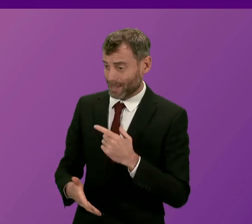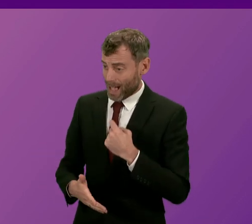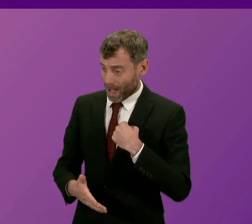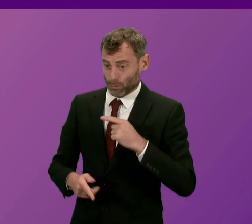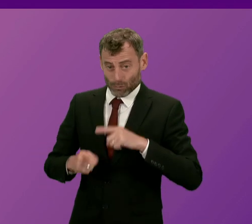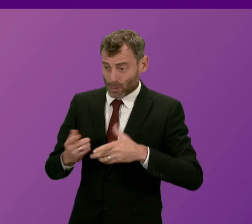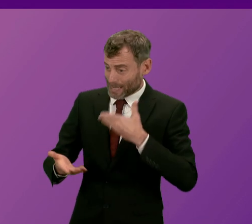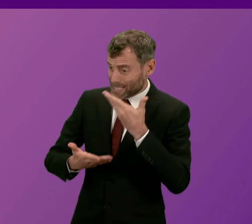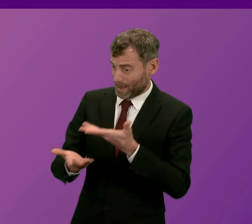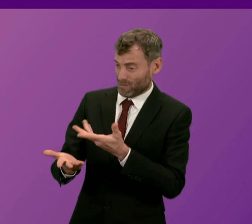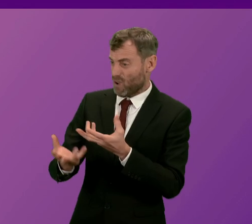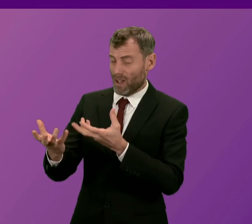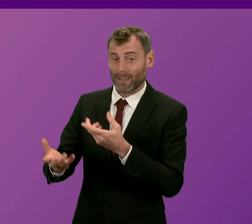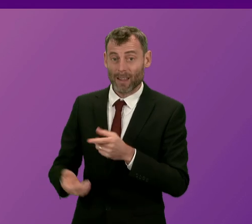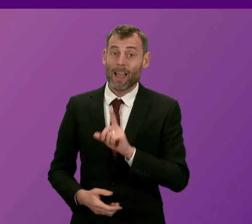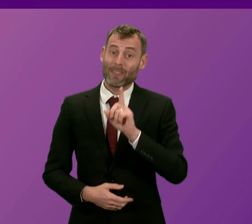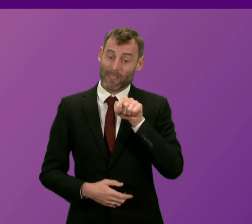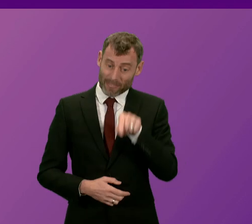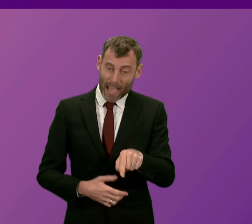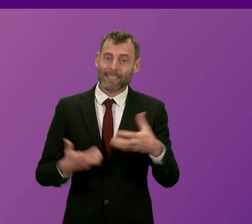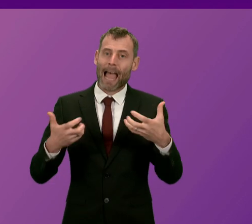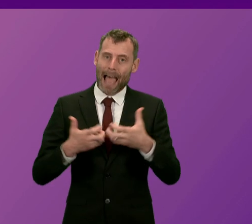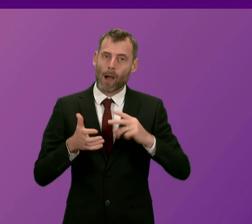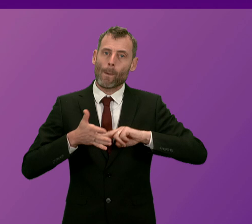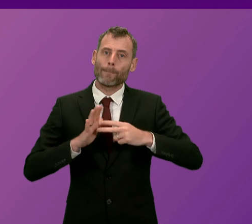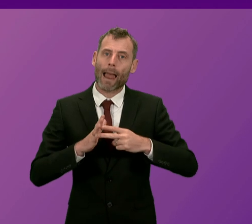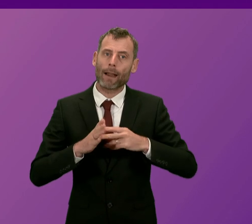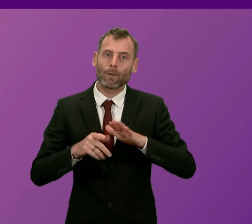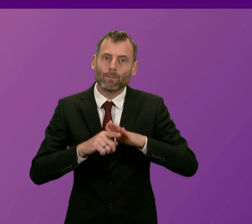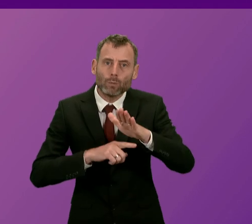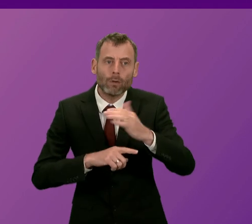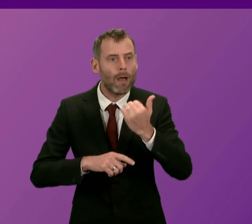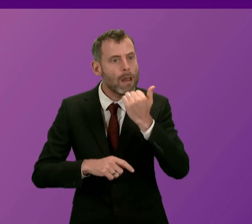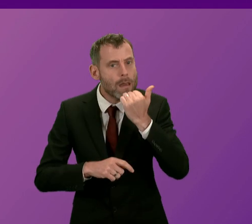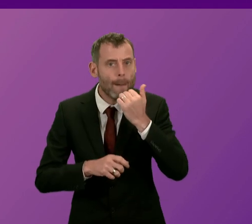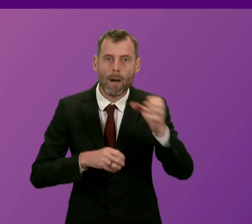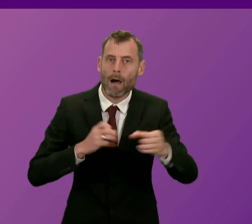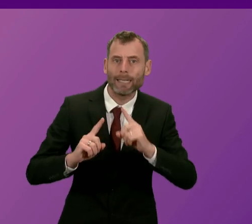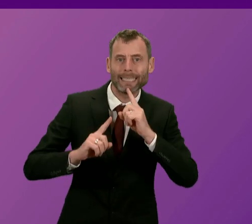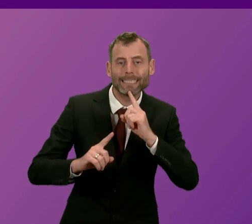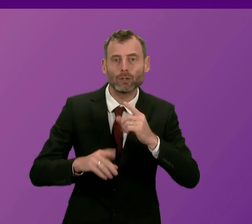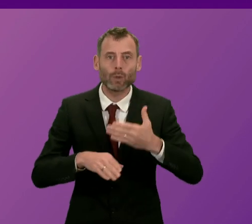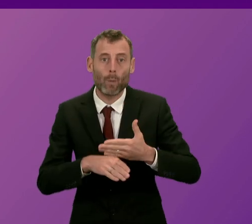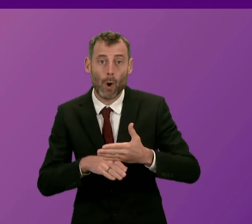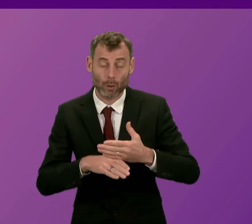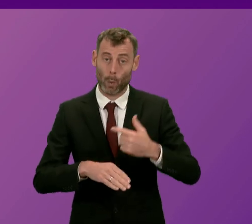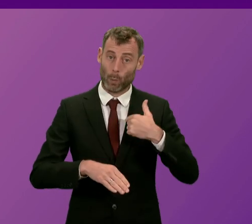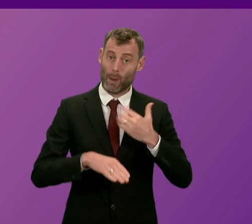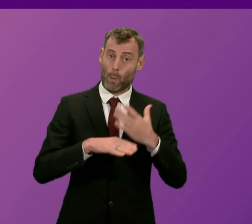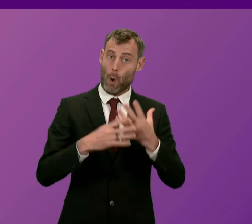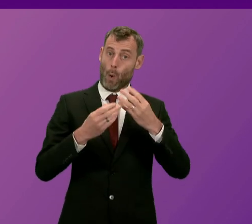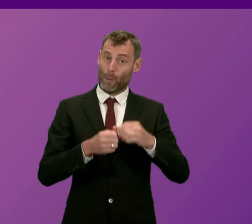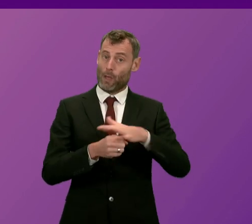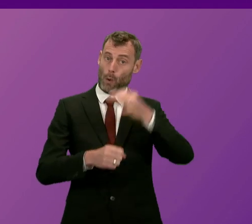benches. So that is the workforce planning that is undertaken within Scotland to make sure that we have a sufficient